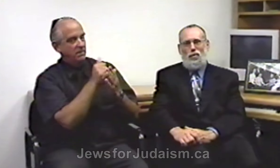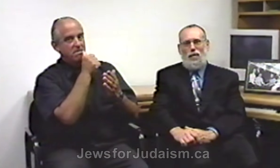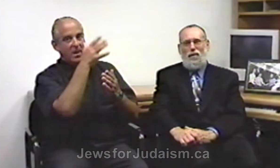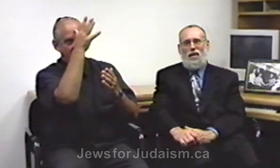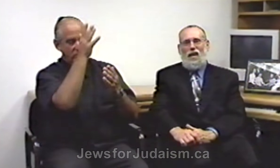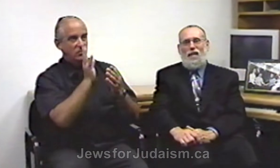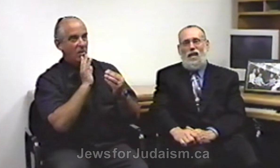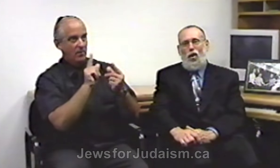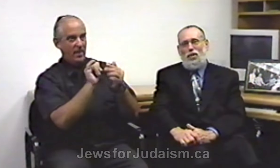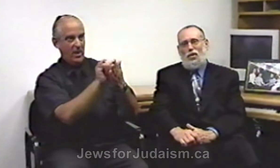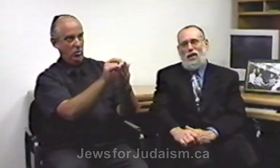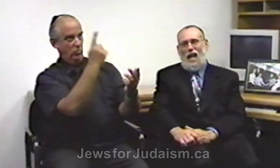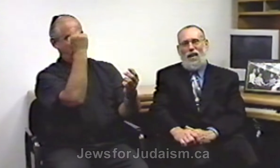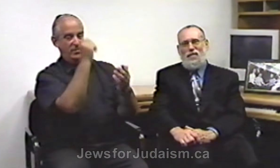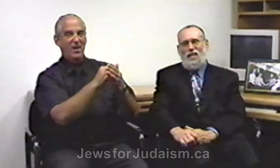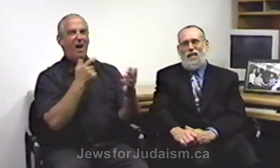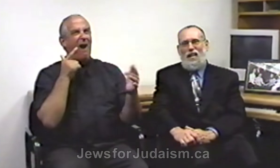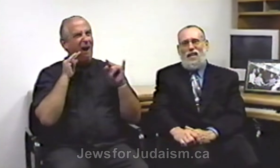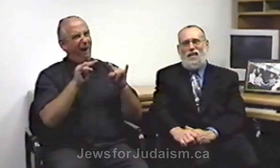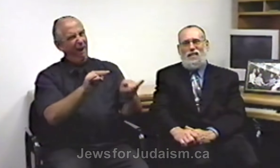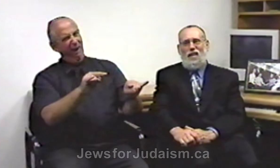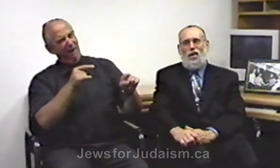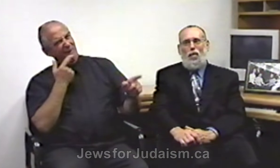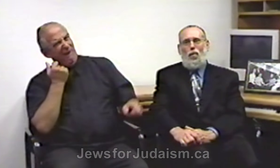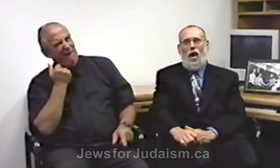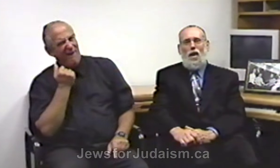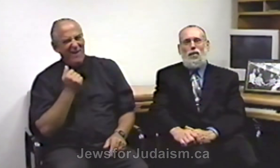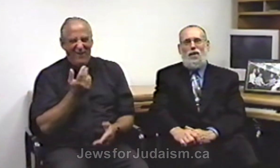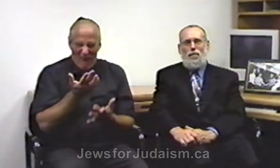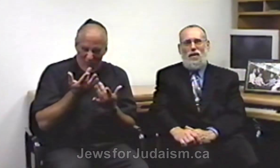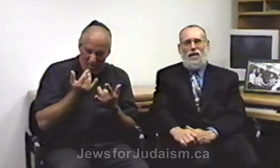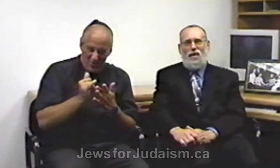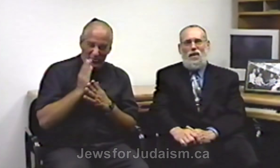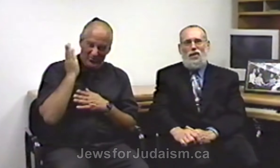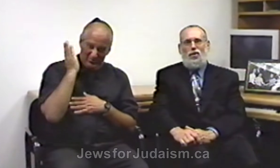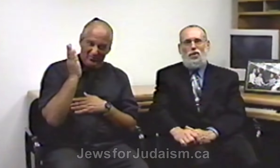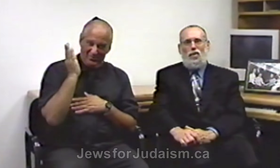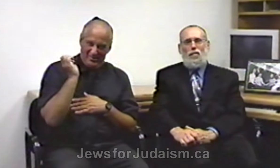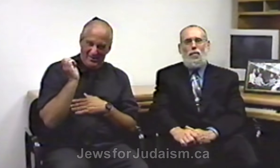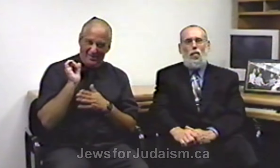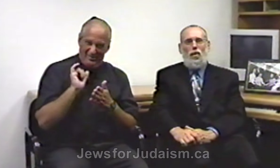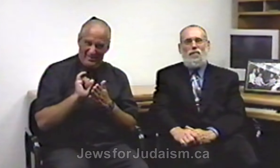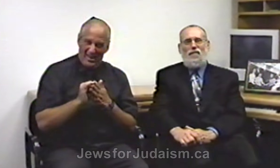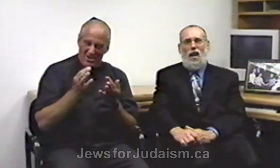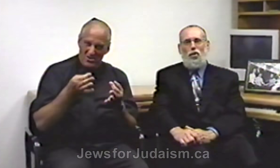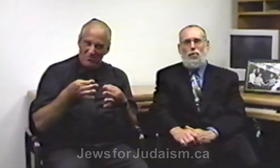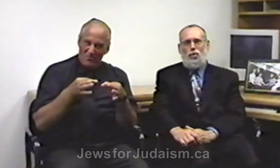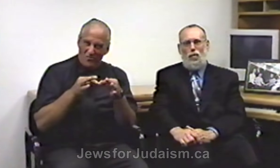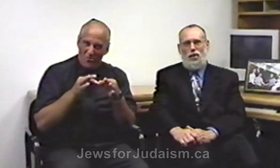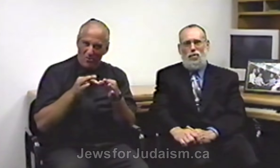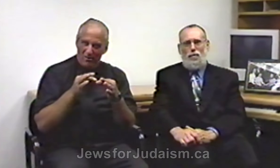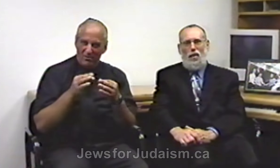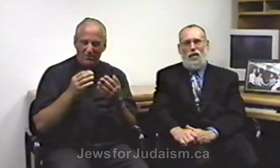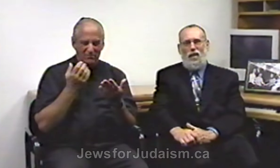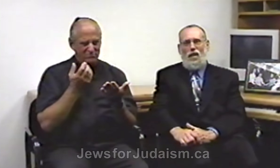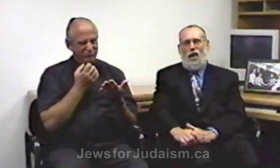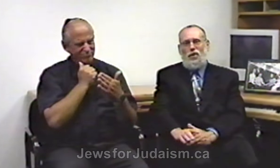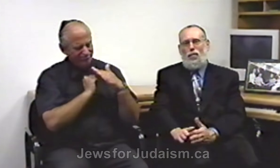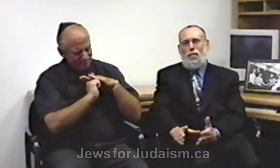dream and they also laughed and they said why would there be such an important valuable treasure buried under a